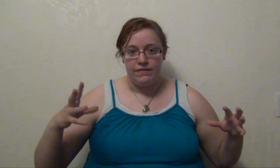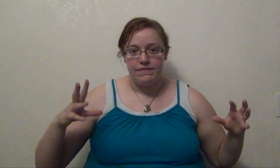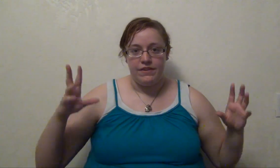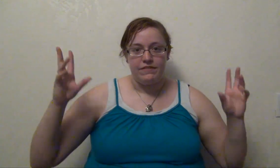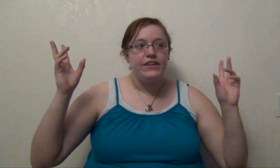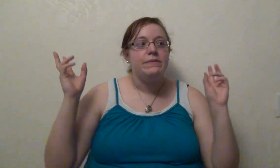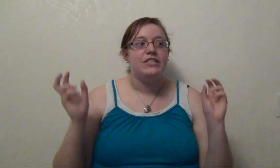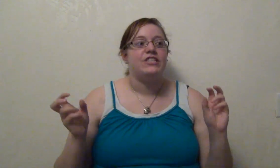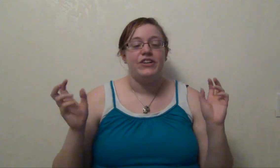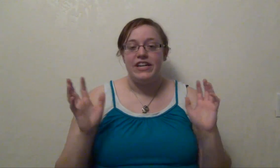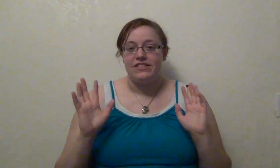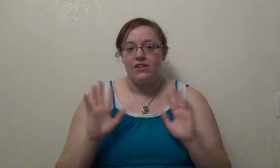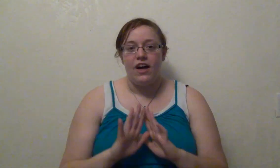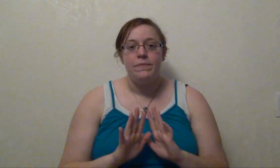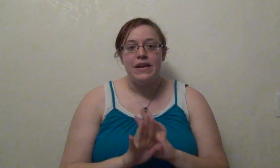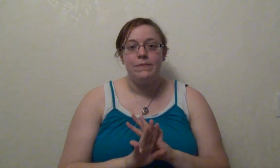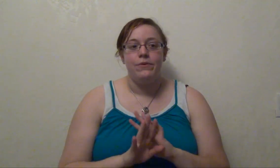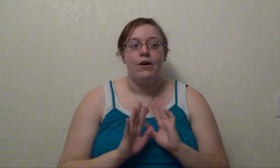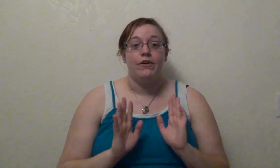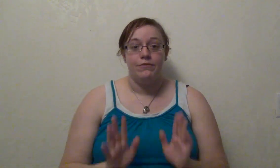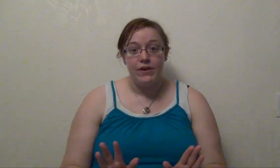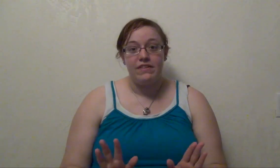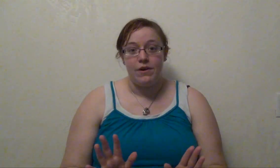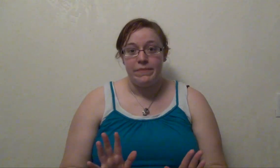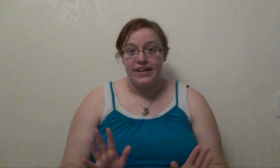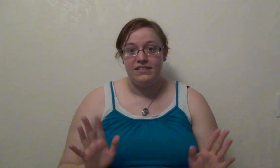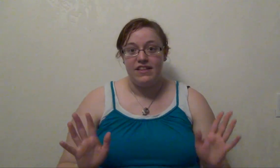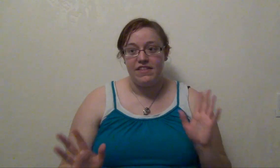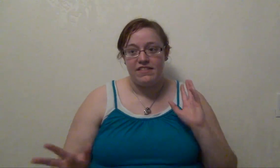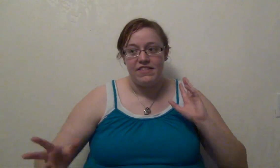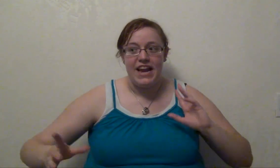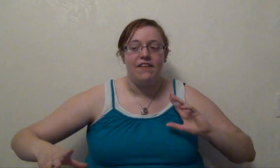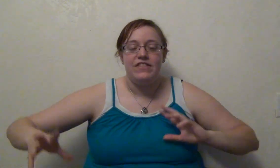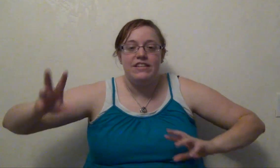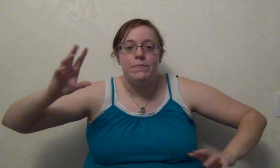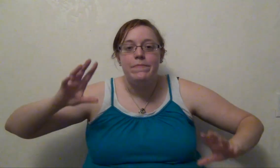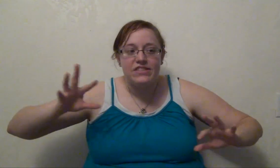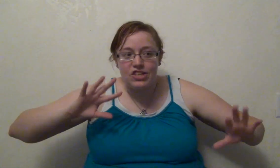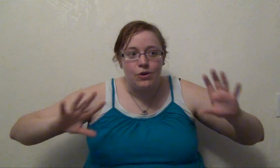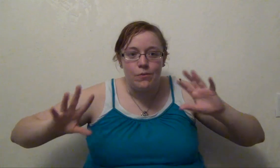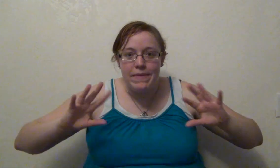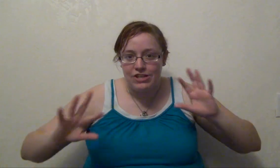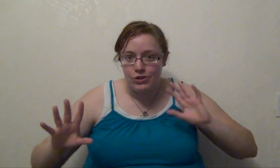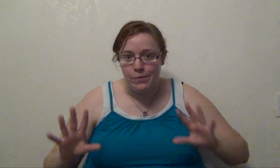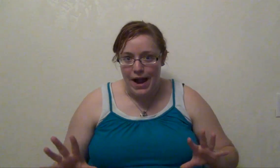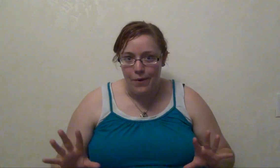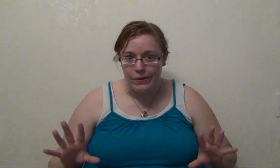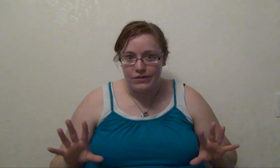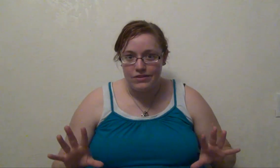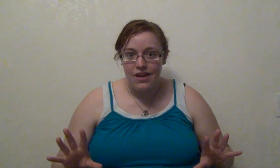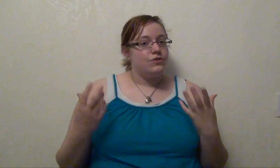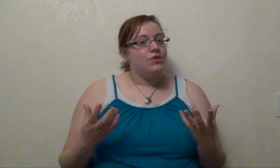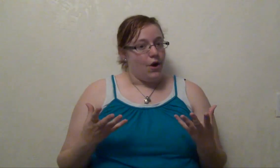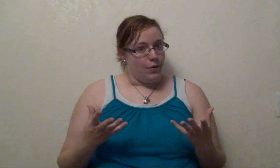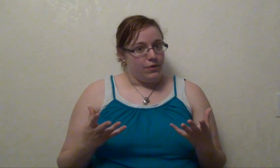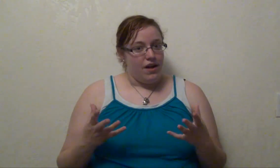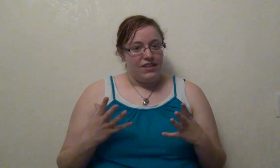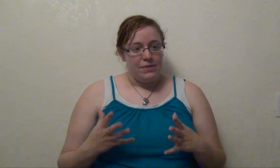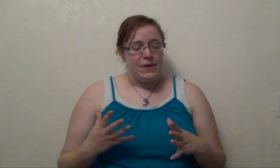They're, they're very mysterious. A lot of people are afraid of them because they think that they have these mystical, magical powers. So a lot of